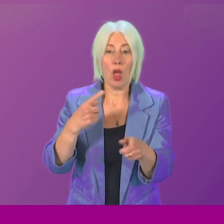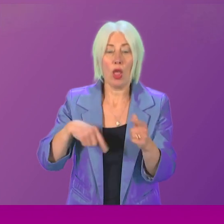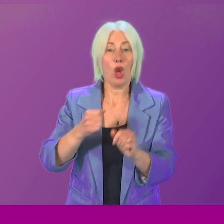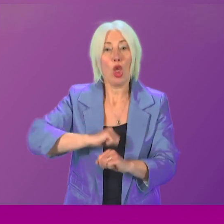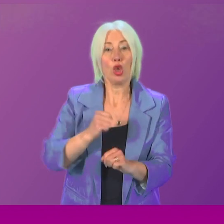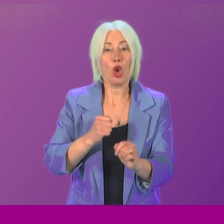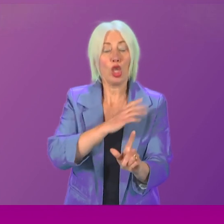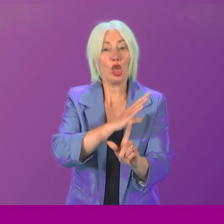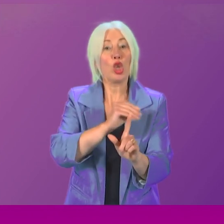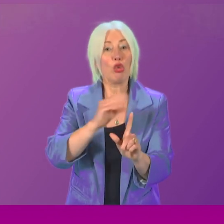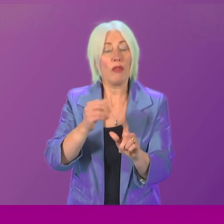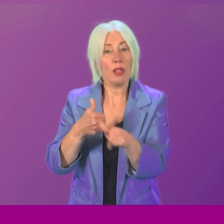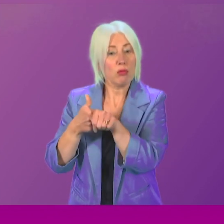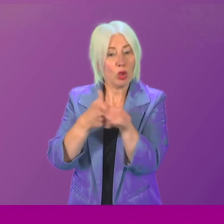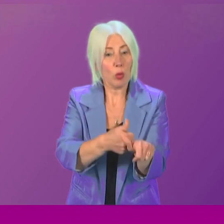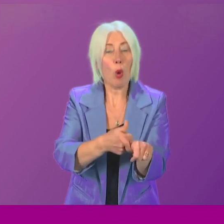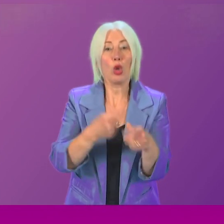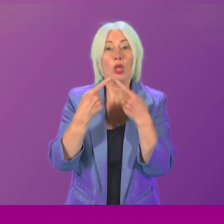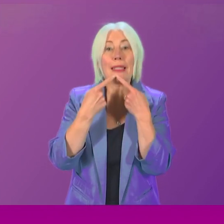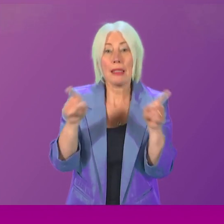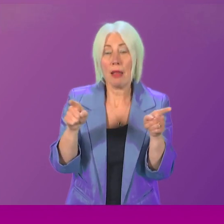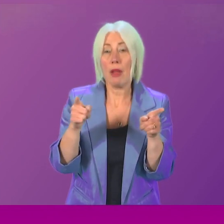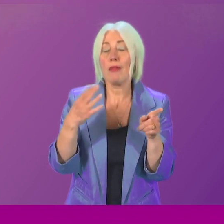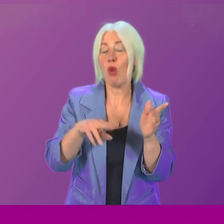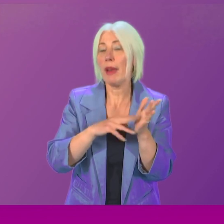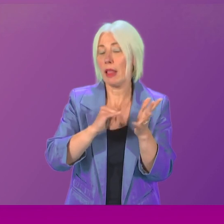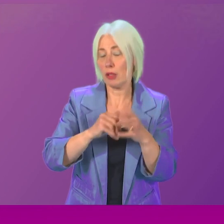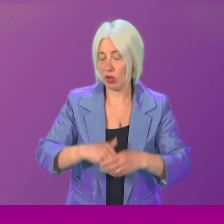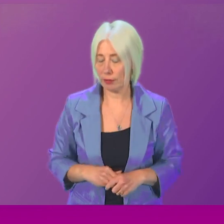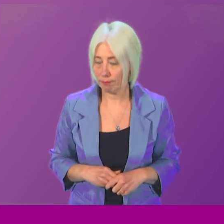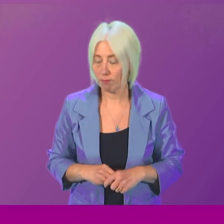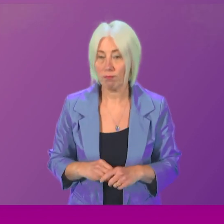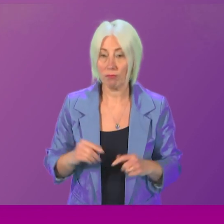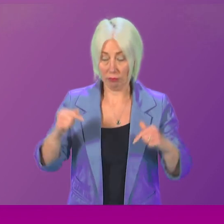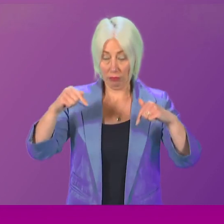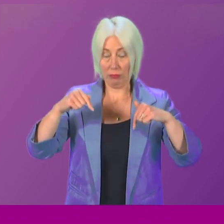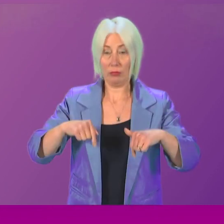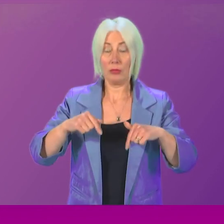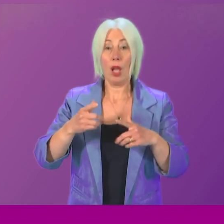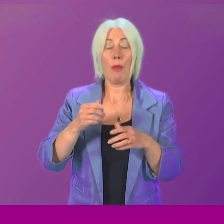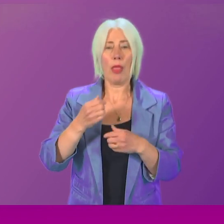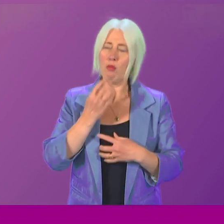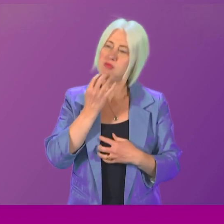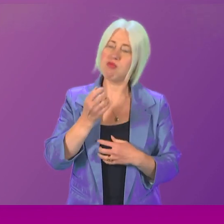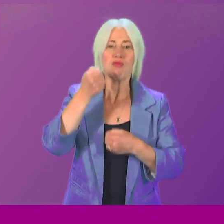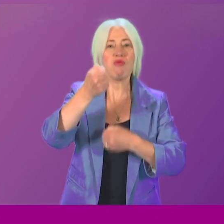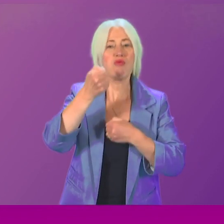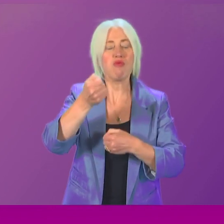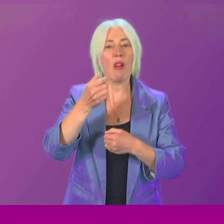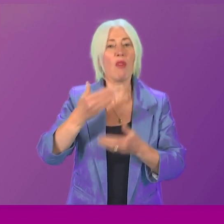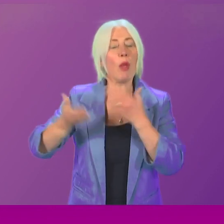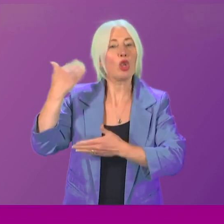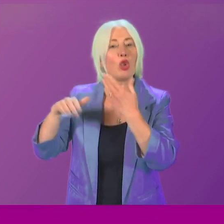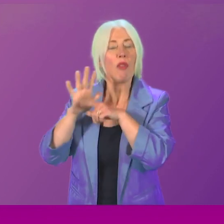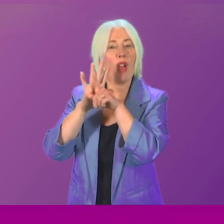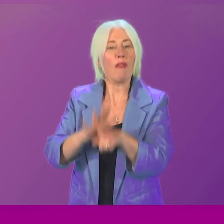Conservatives with the statement made by Nicola Sturgeon. We are joined in the Chamber by the courageous campaigners of historic forced